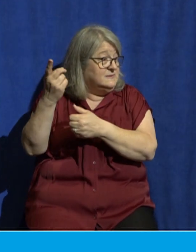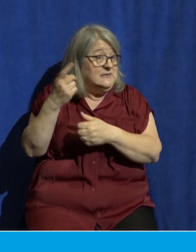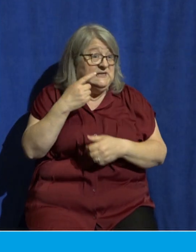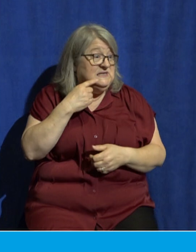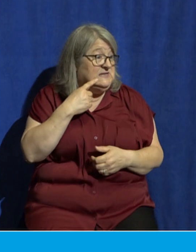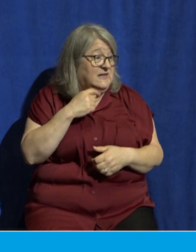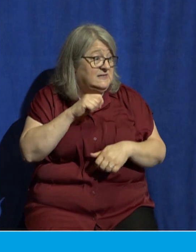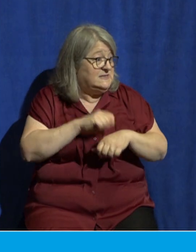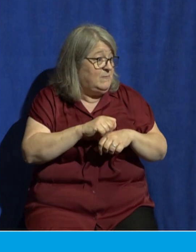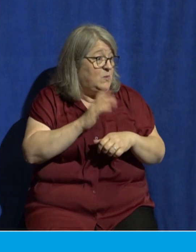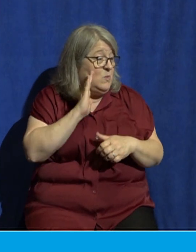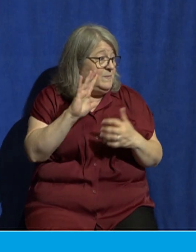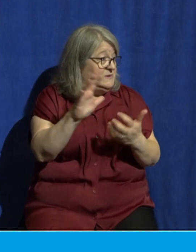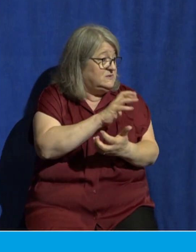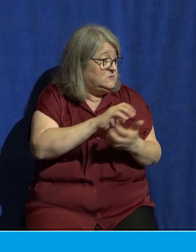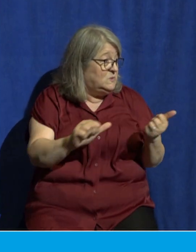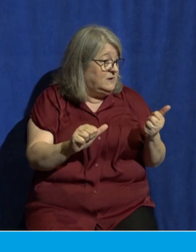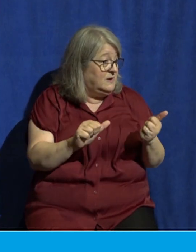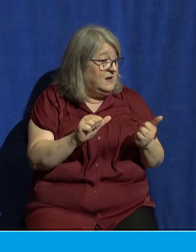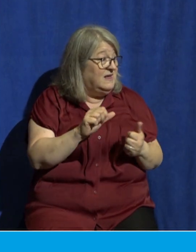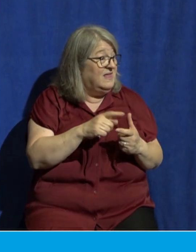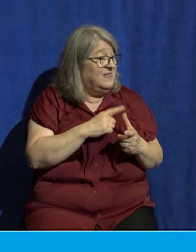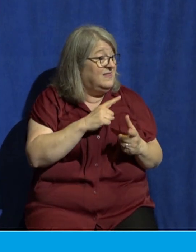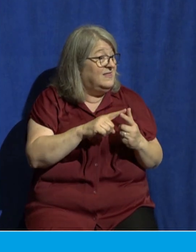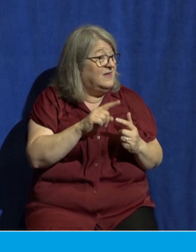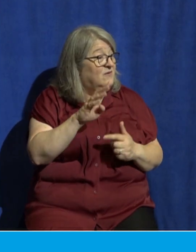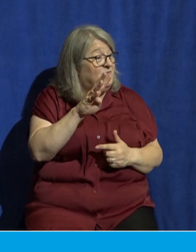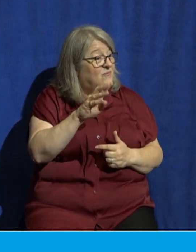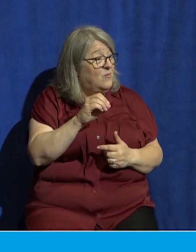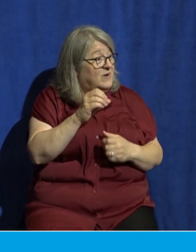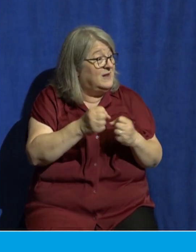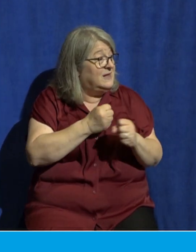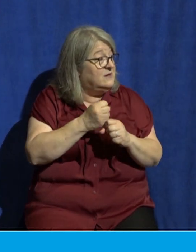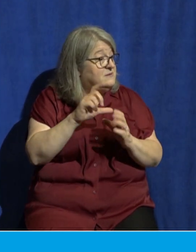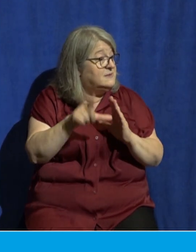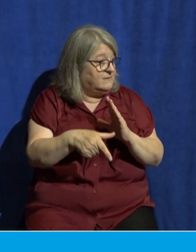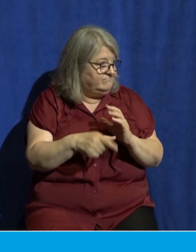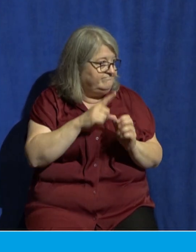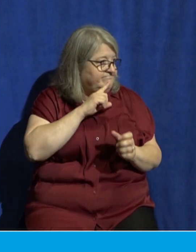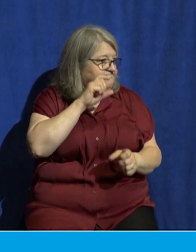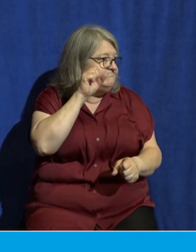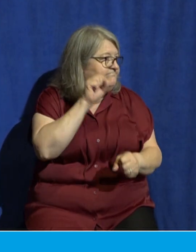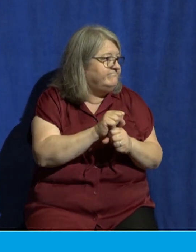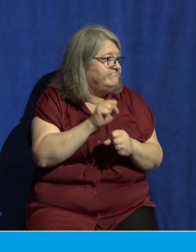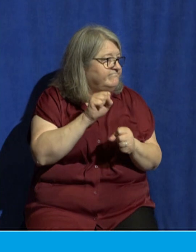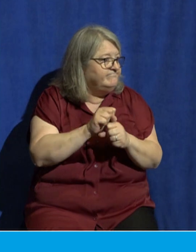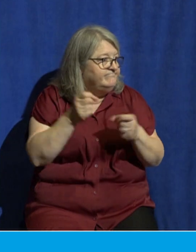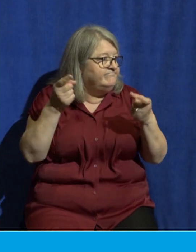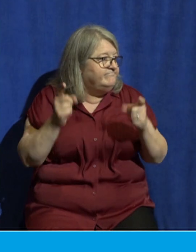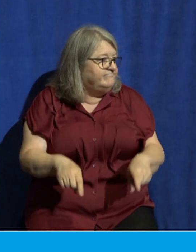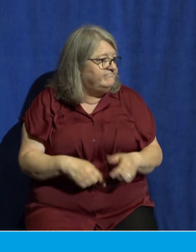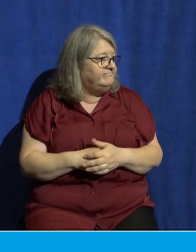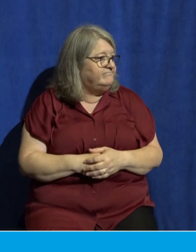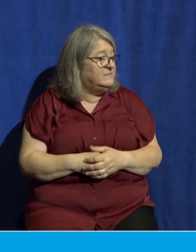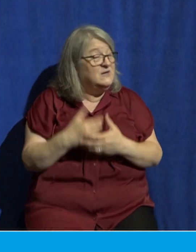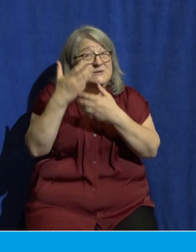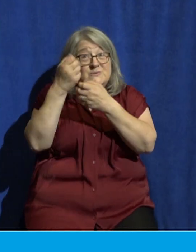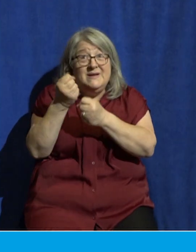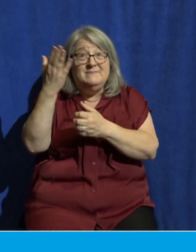lifetime and 40 years later it happened trust the one who said that he was going to die and he was going to raise his